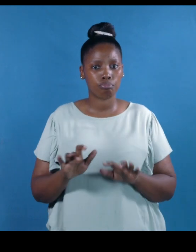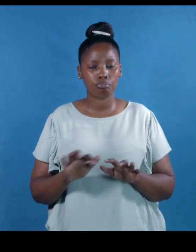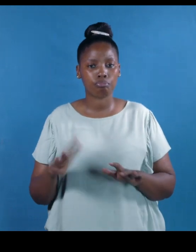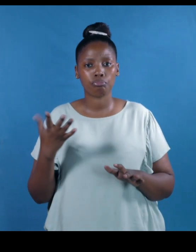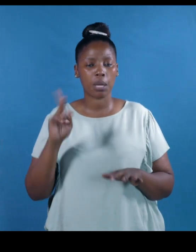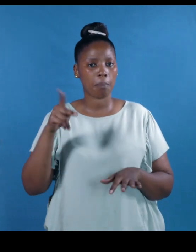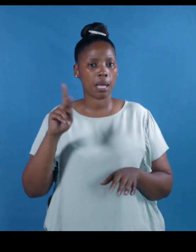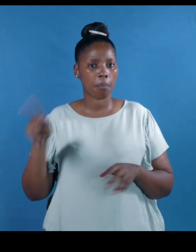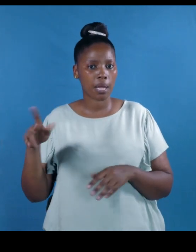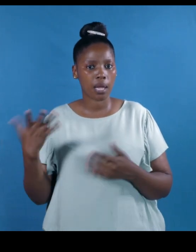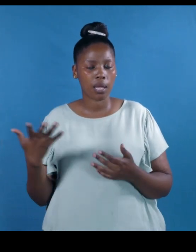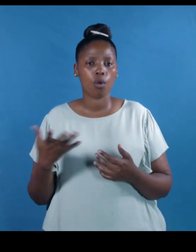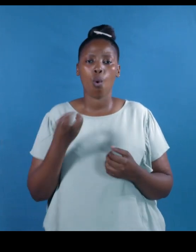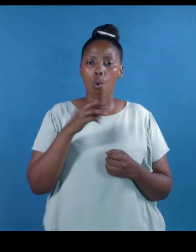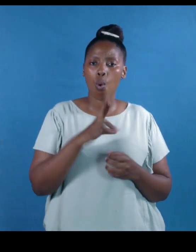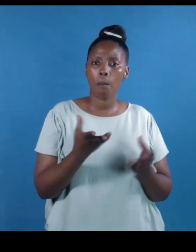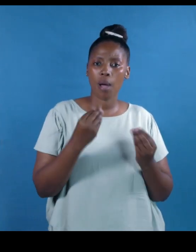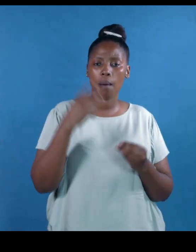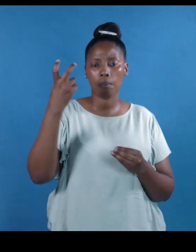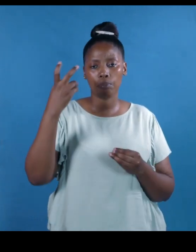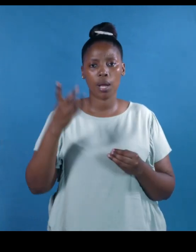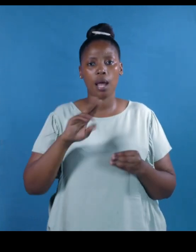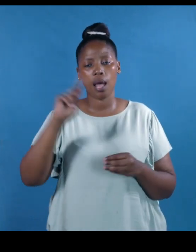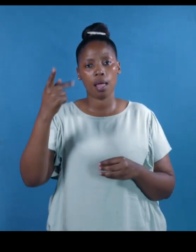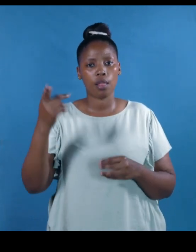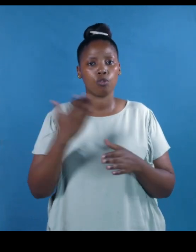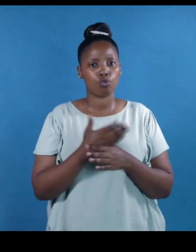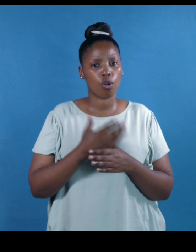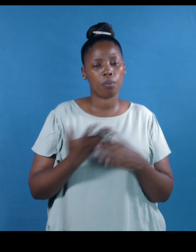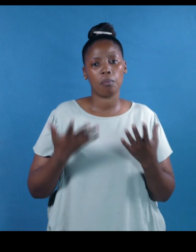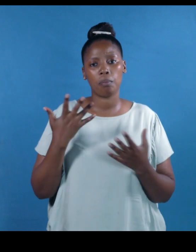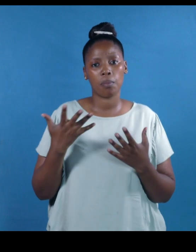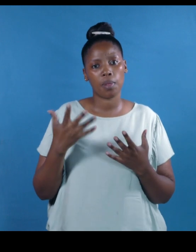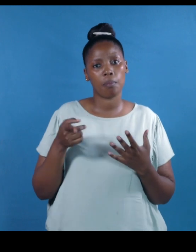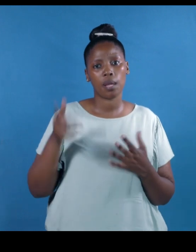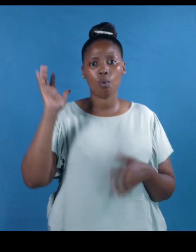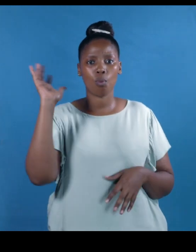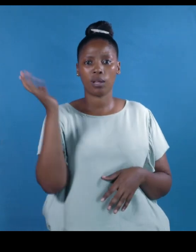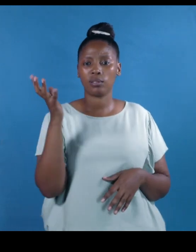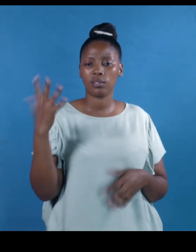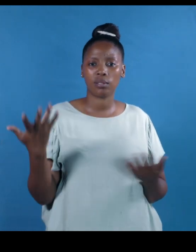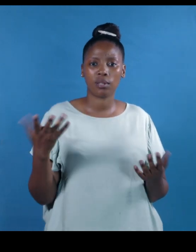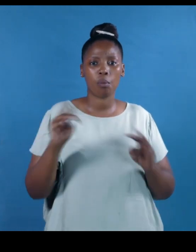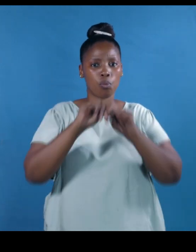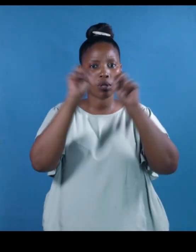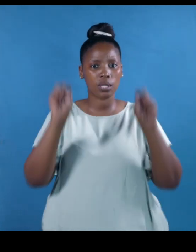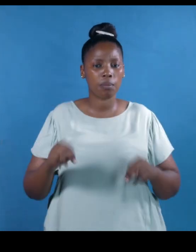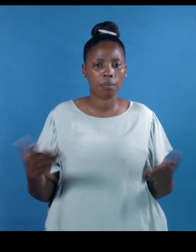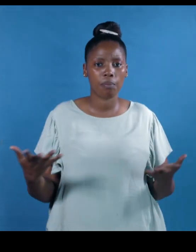and then find another job as a waiter in a museum. These jobs help us earn money and do something